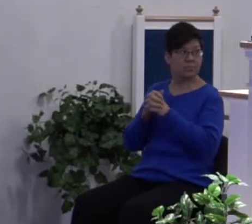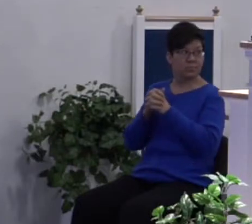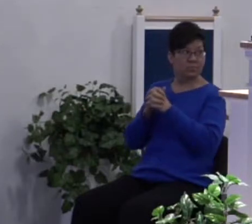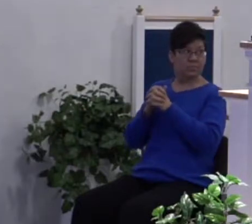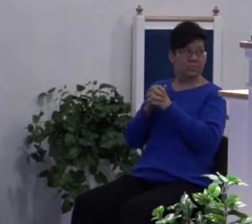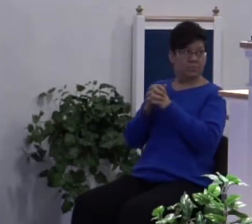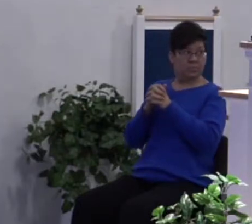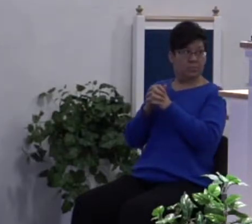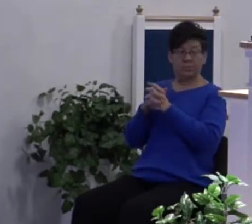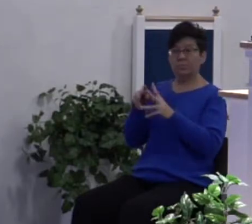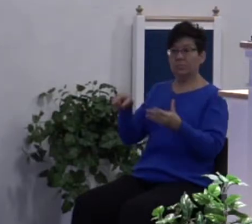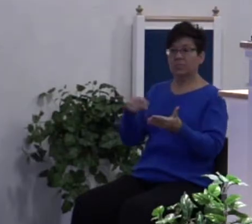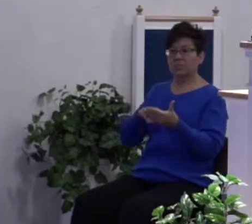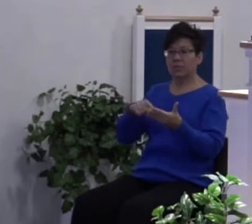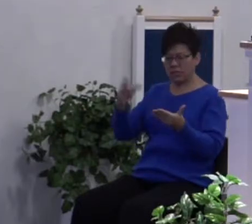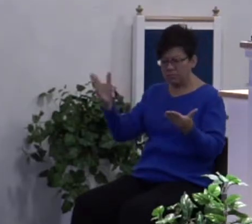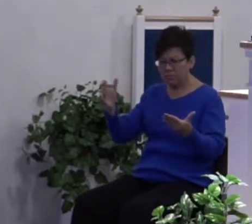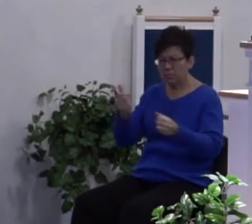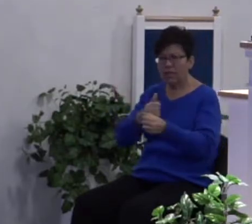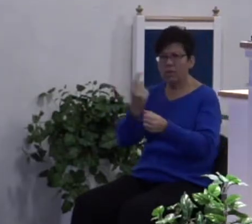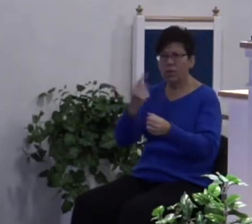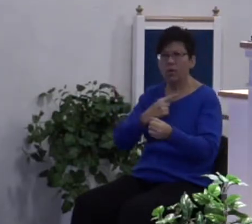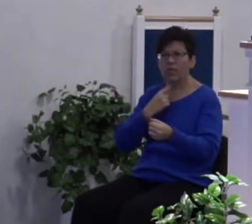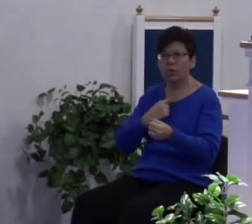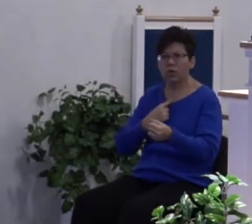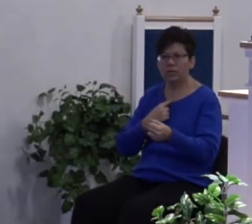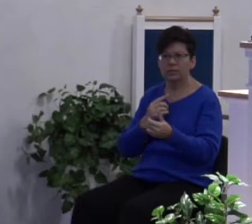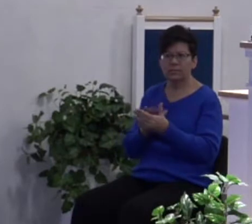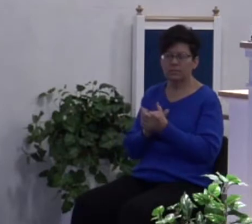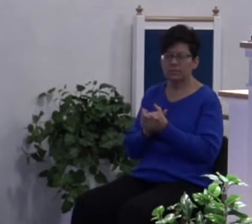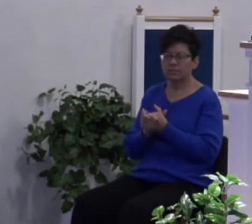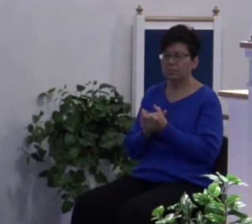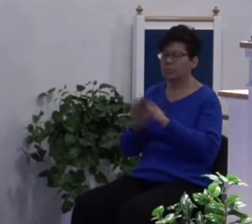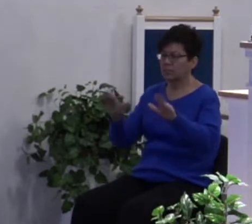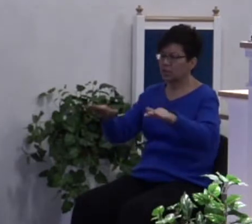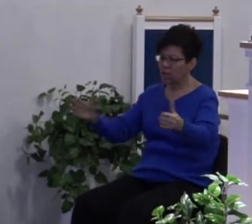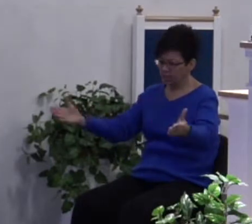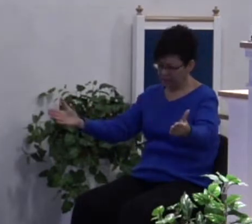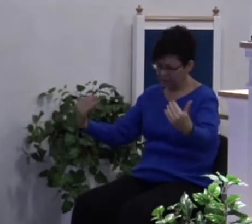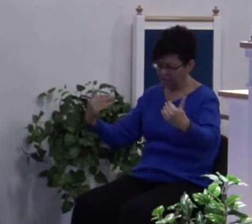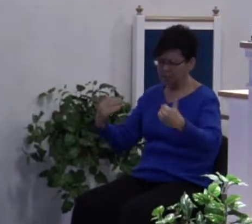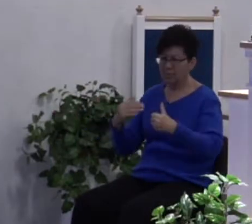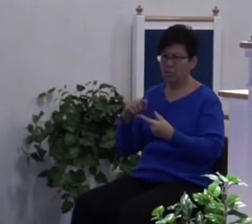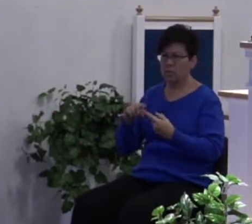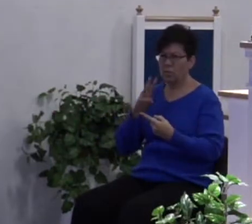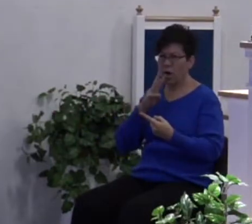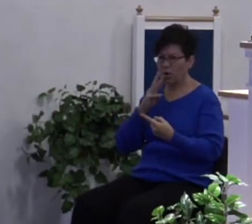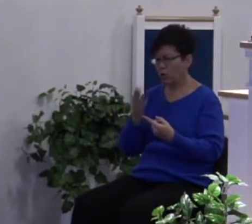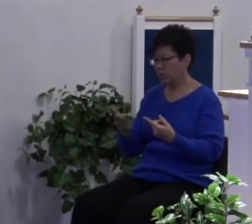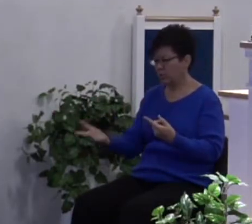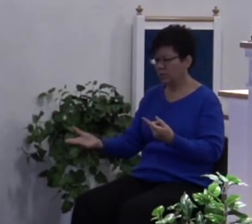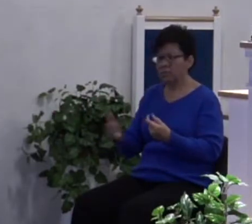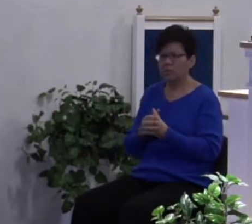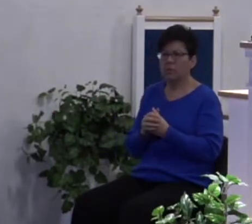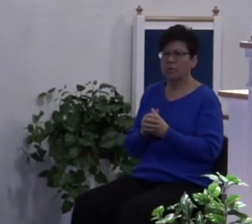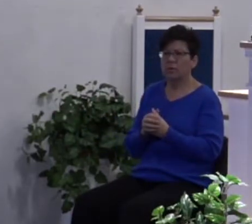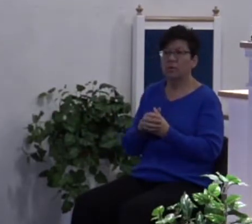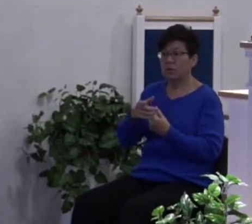It says, everyone that thirsteth, come ye to the waters. And he that hath no